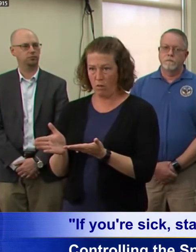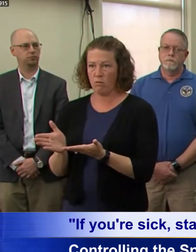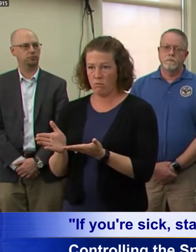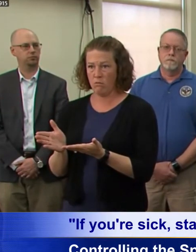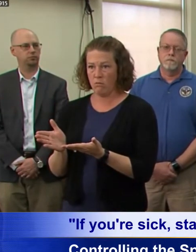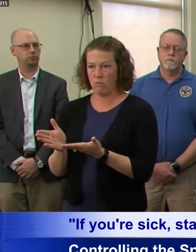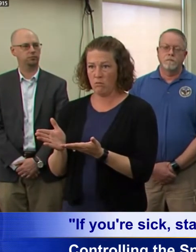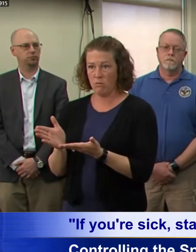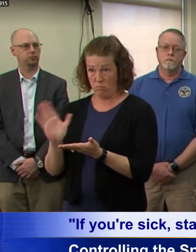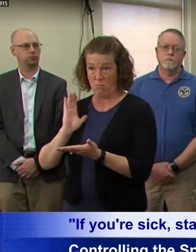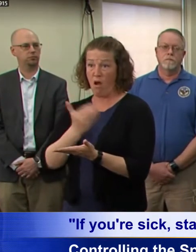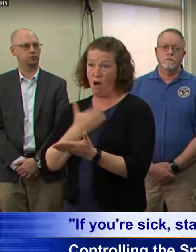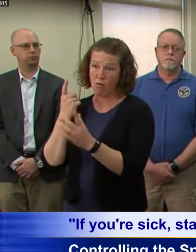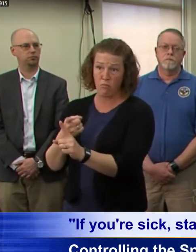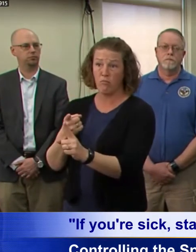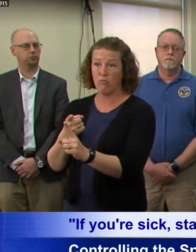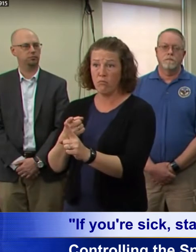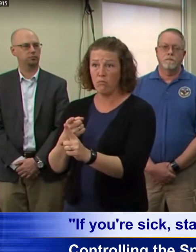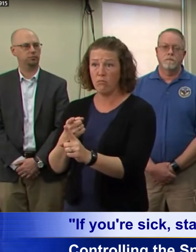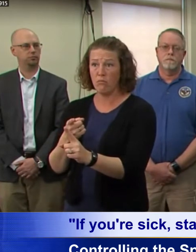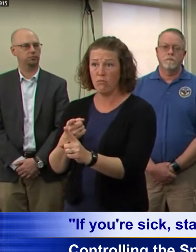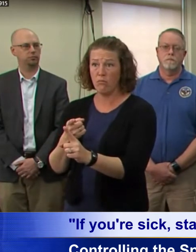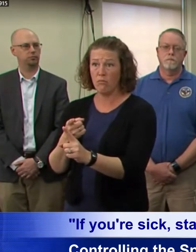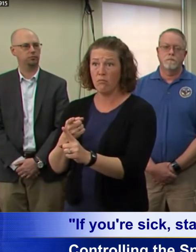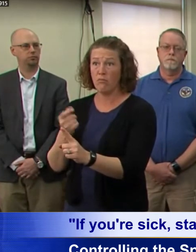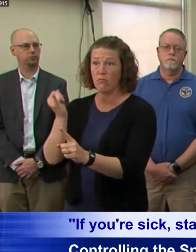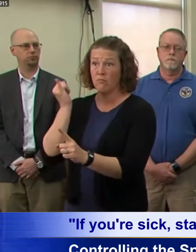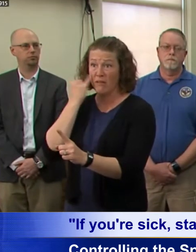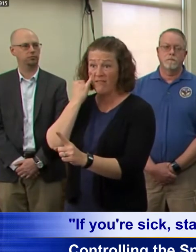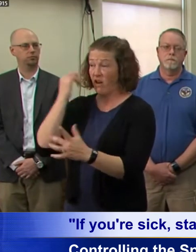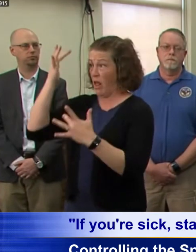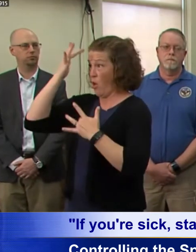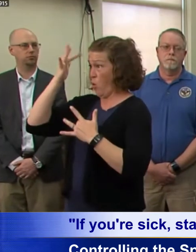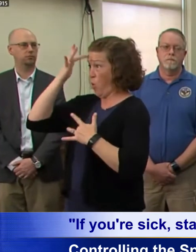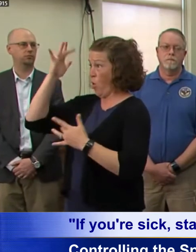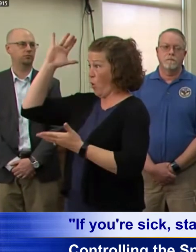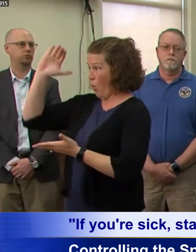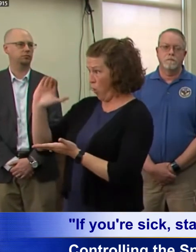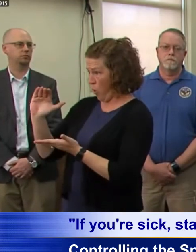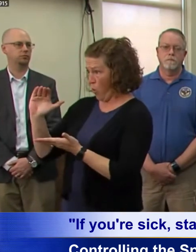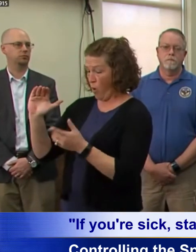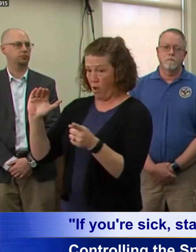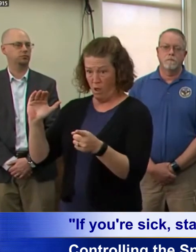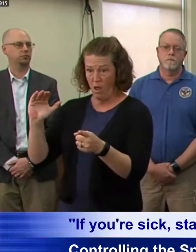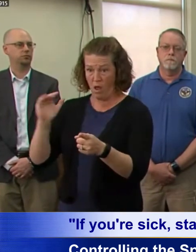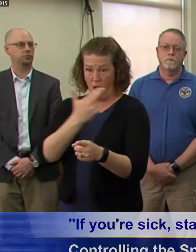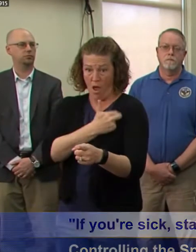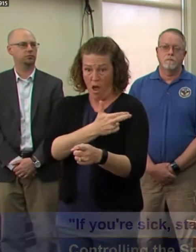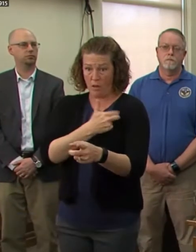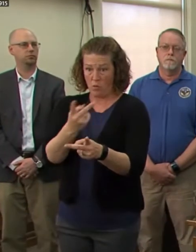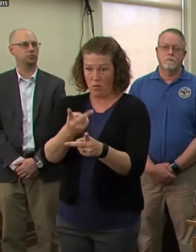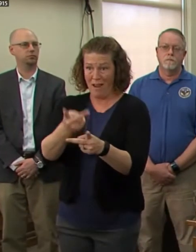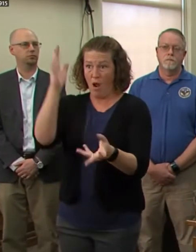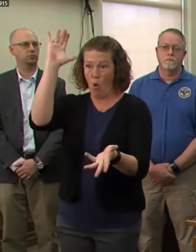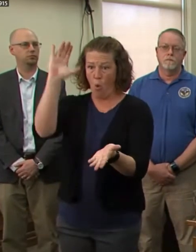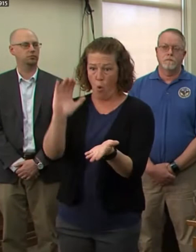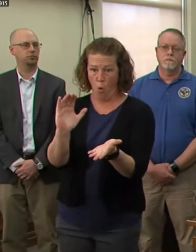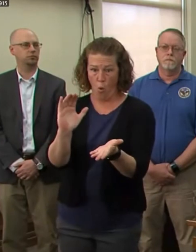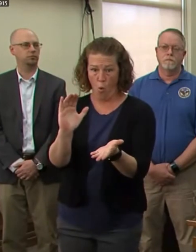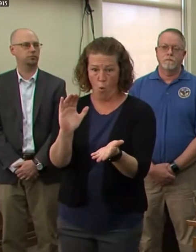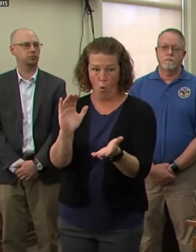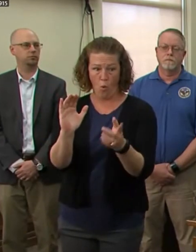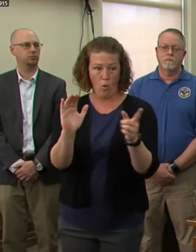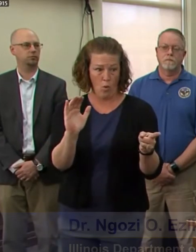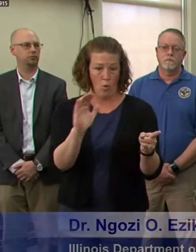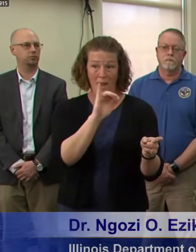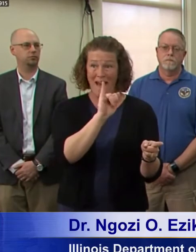With fewer people infected, there's less illness. With less illness, fewer people need care. With less people needing care, less people